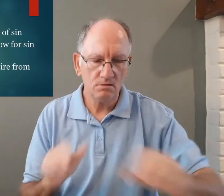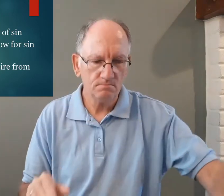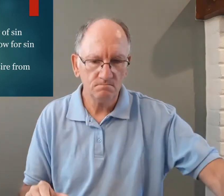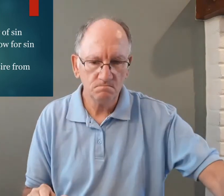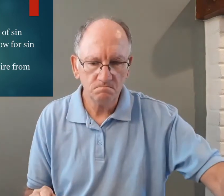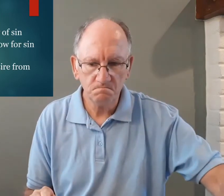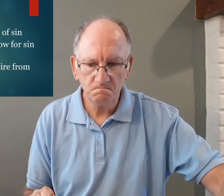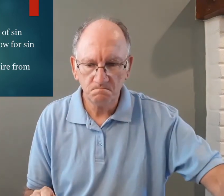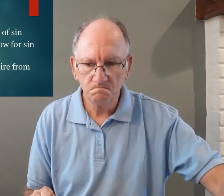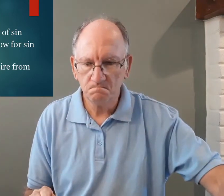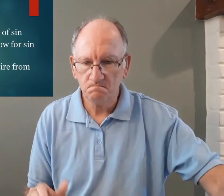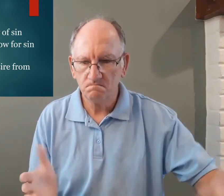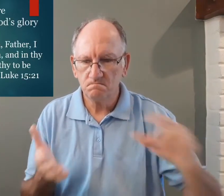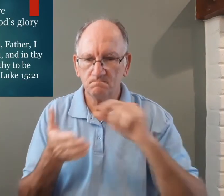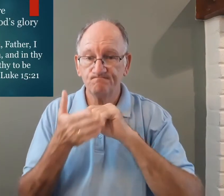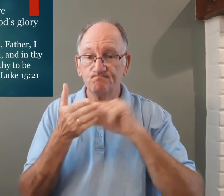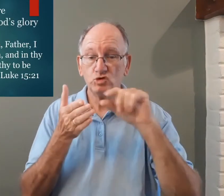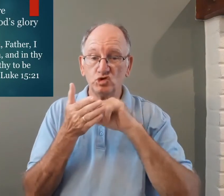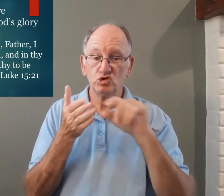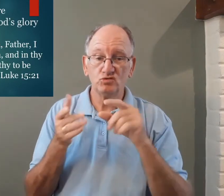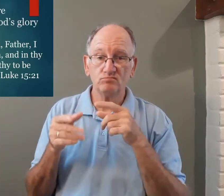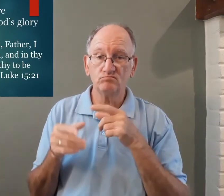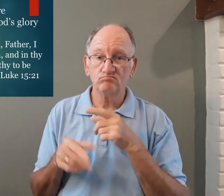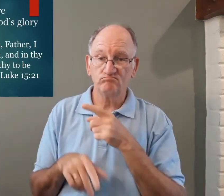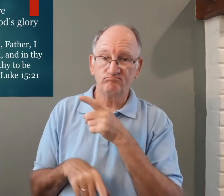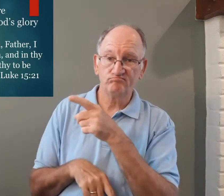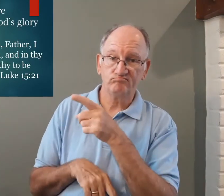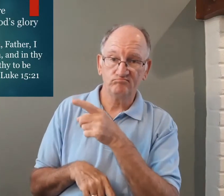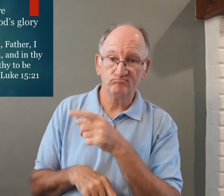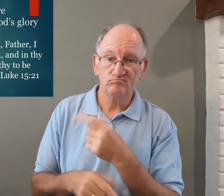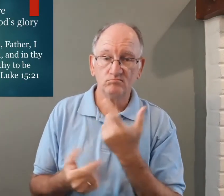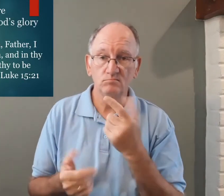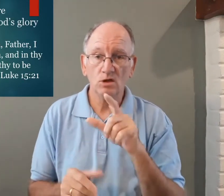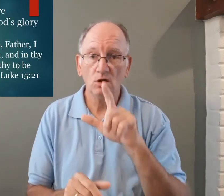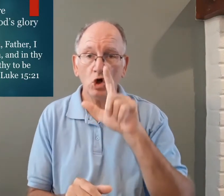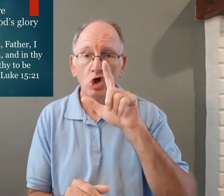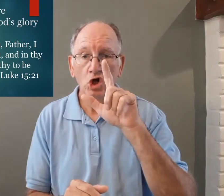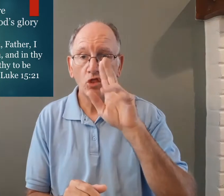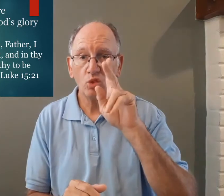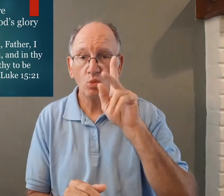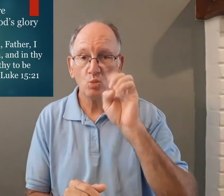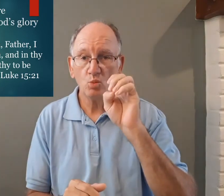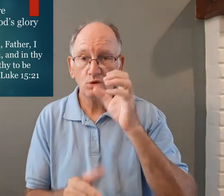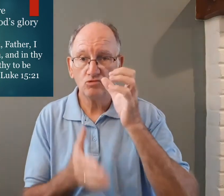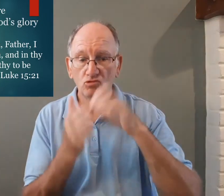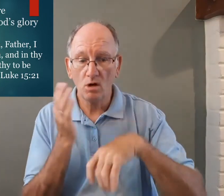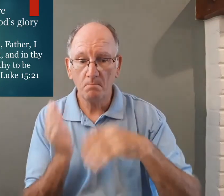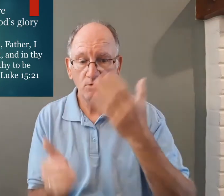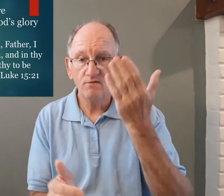so here's an example luke chapter 15 verse 21